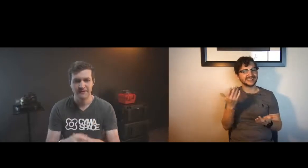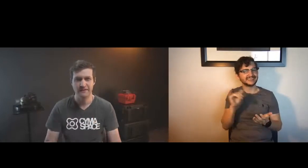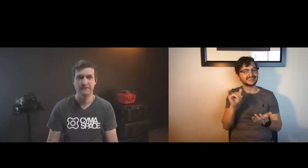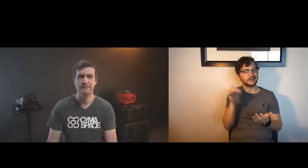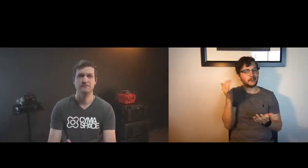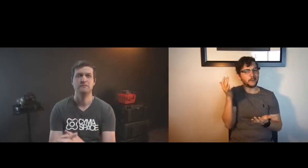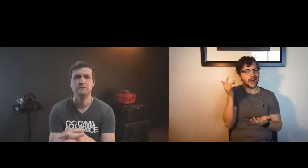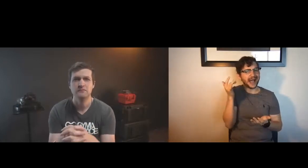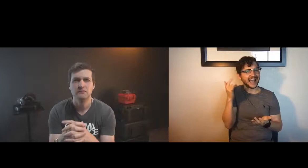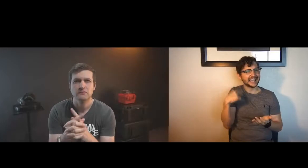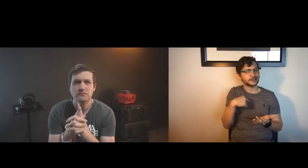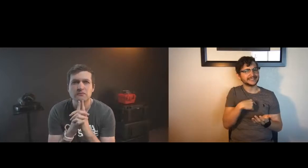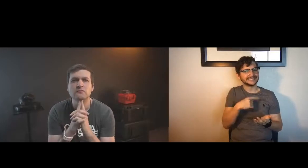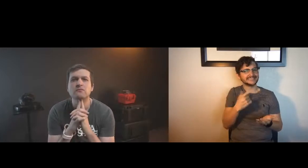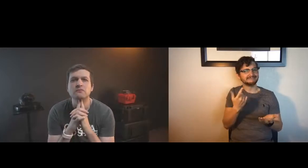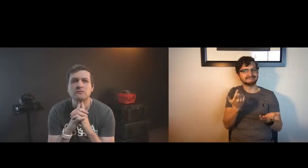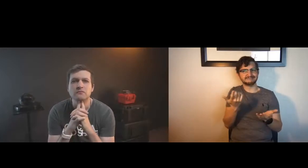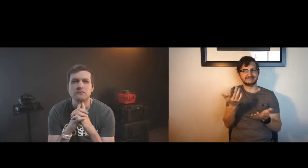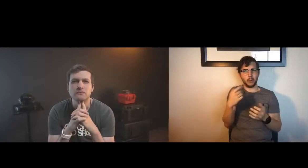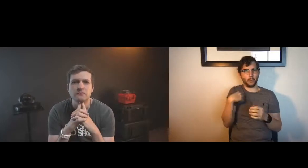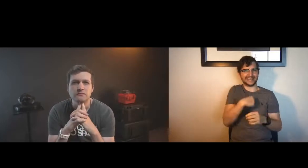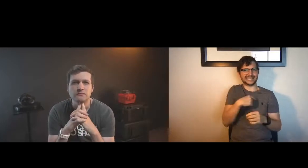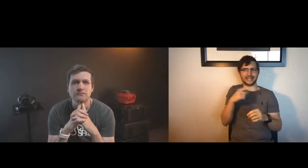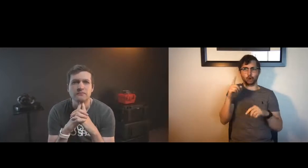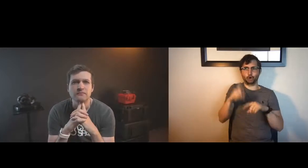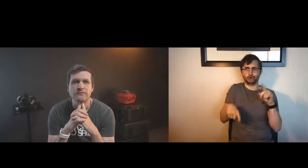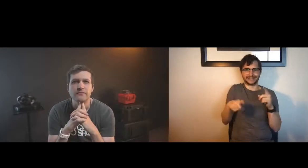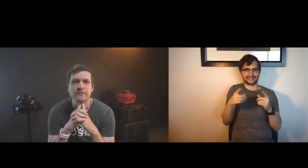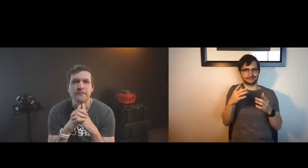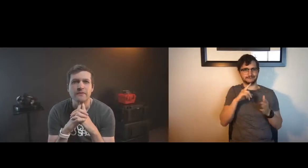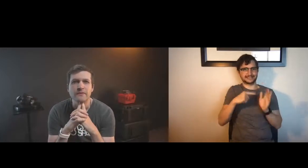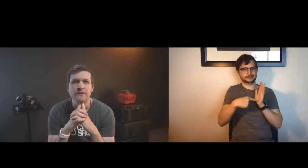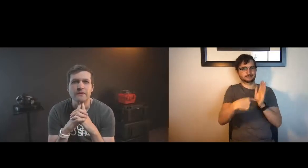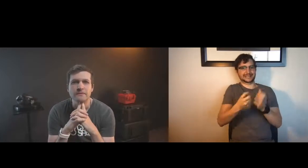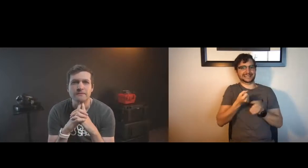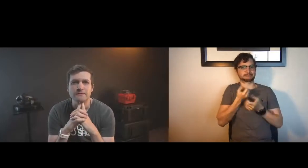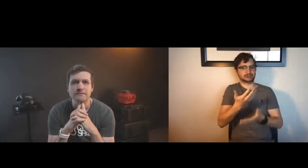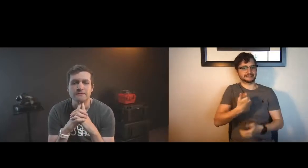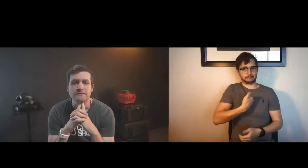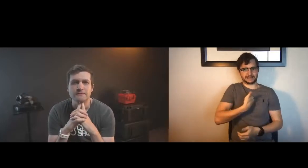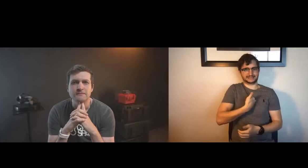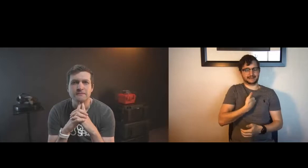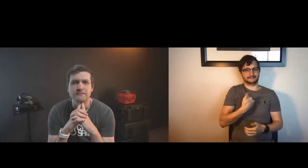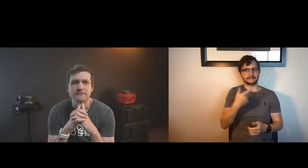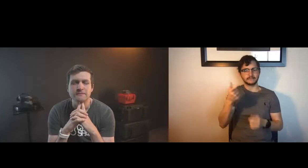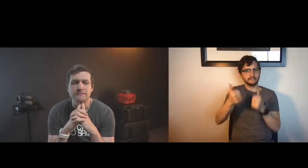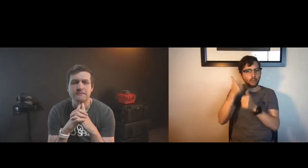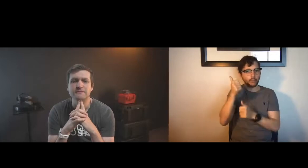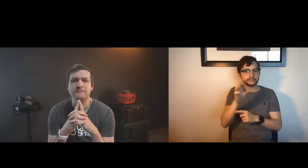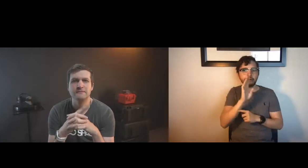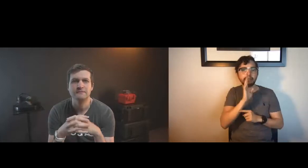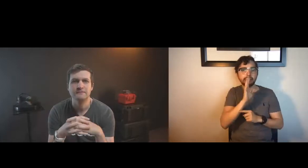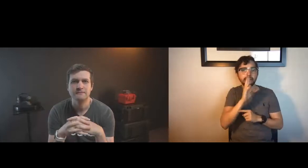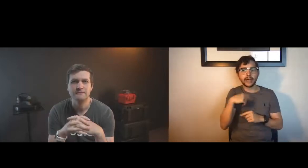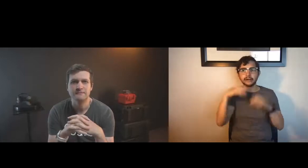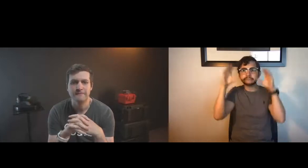with their vr technology and i questioned why we couldn't or why i